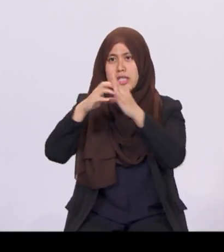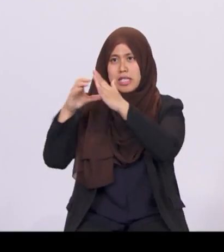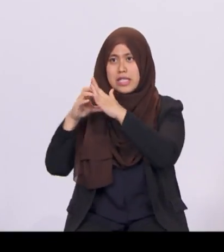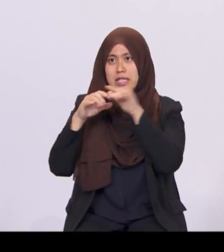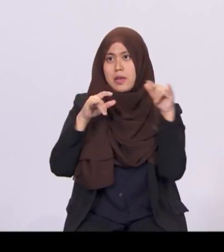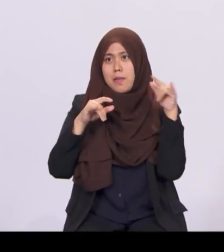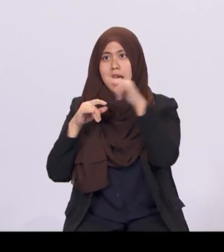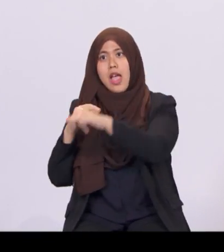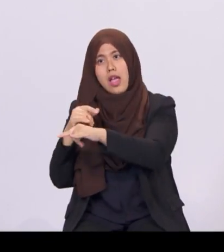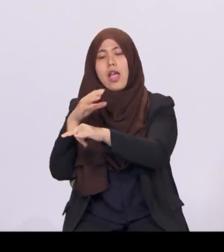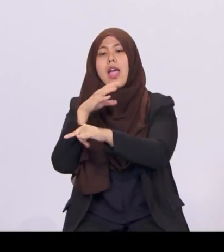by sea.